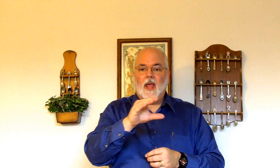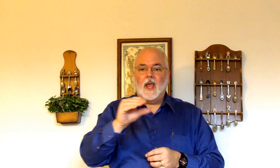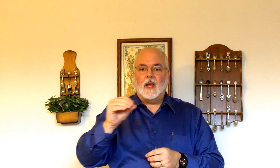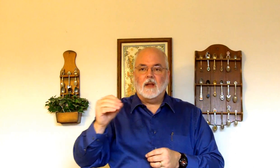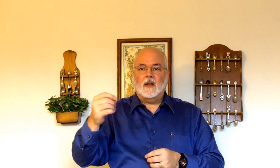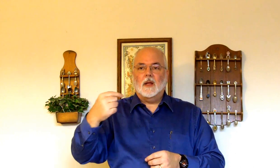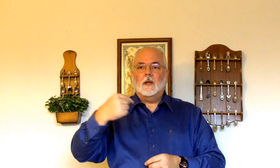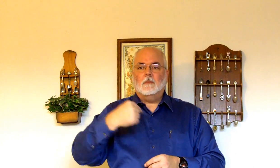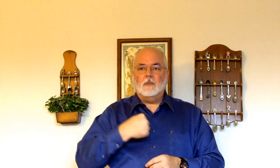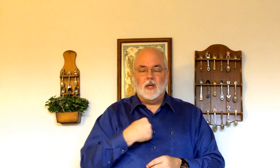And. Me.